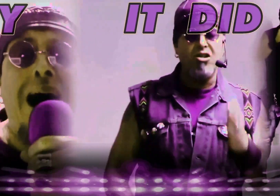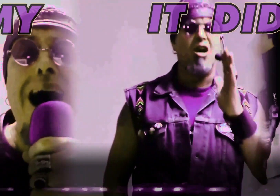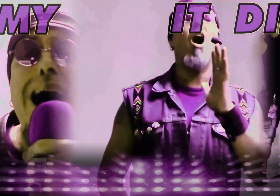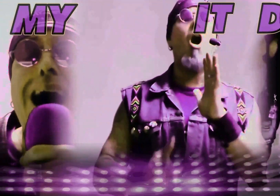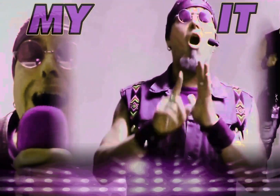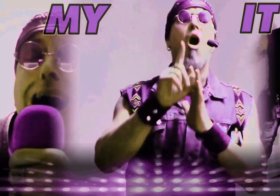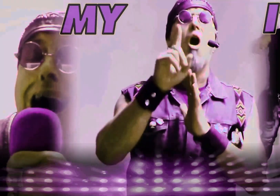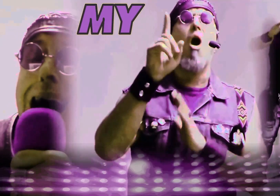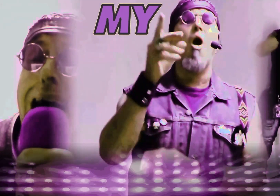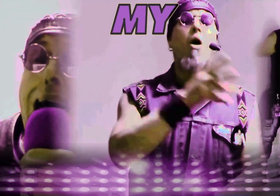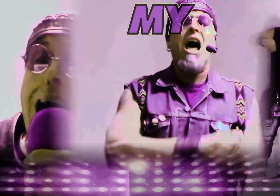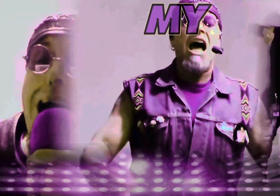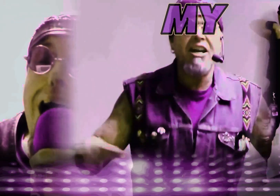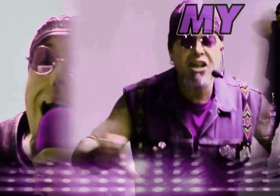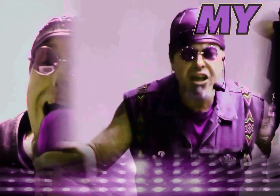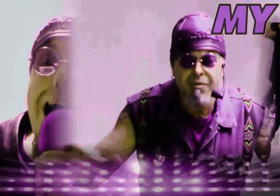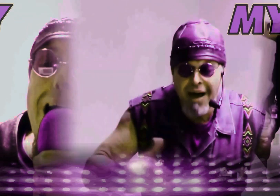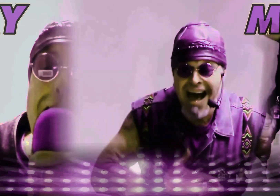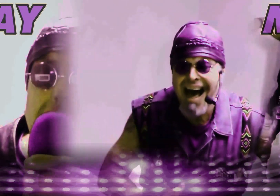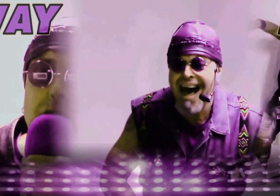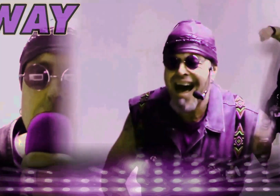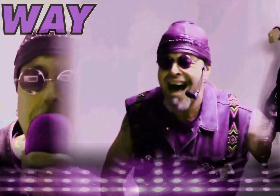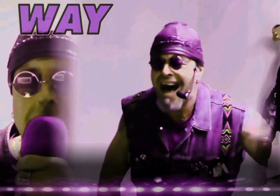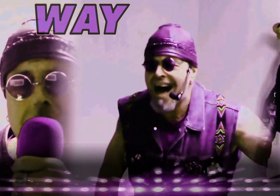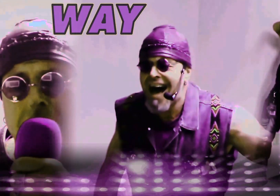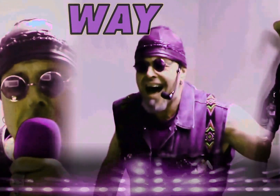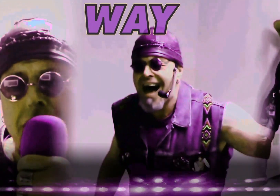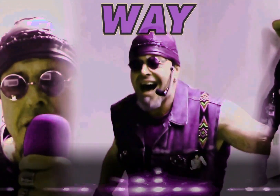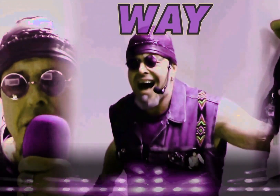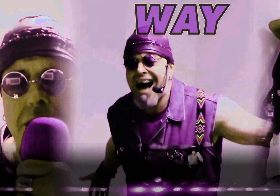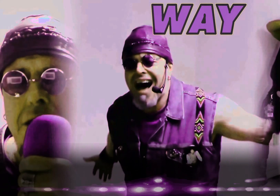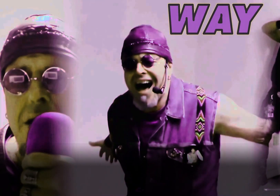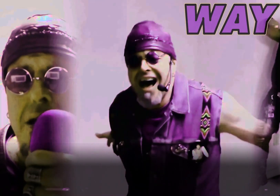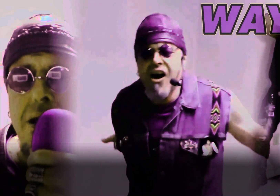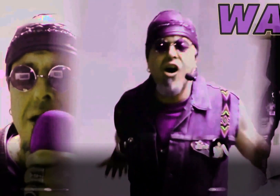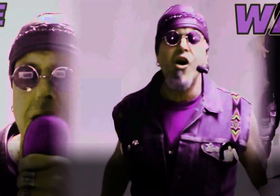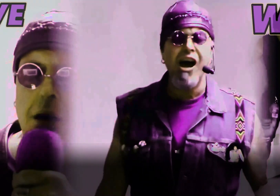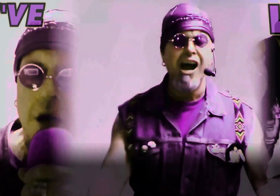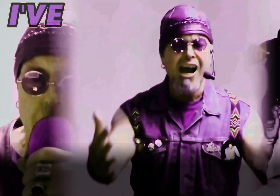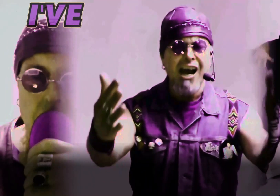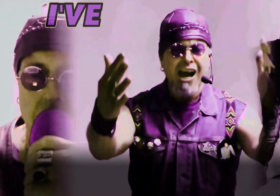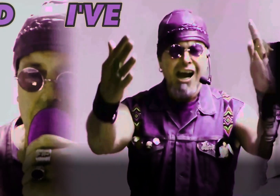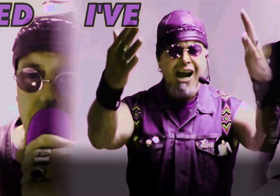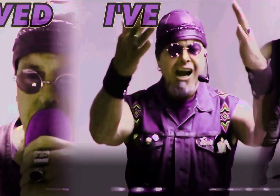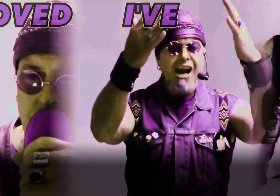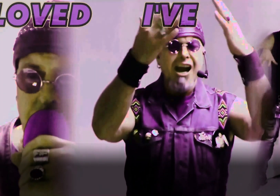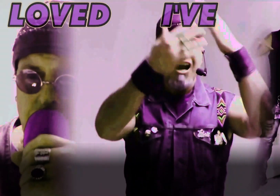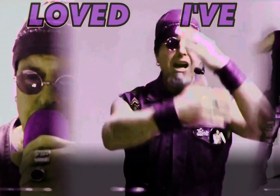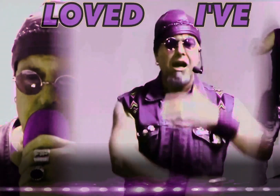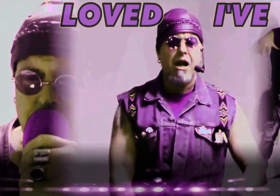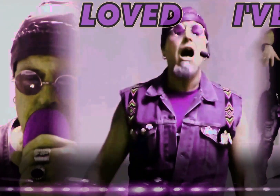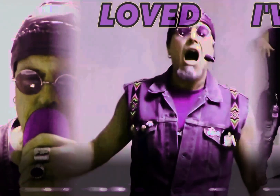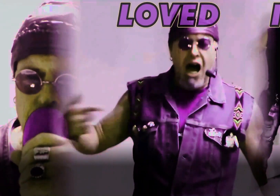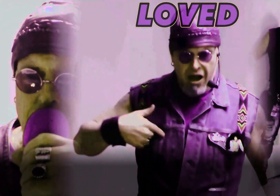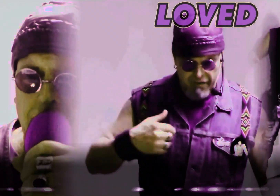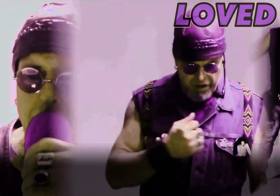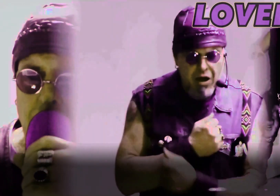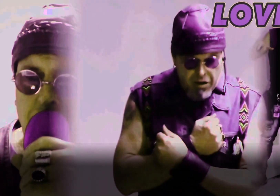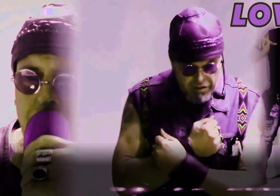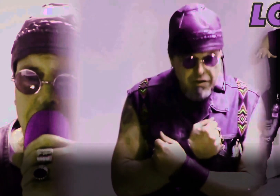my way I've loved I've